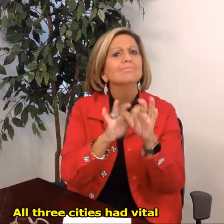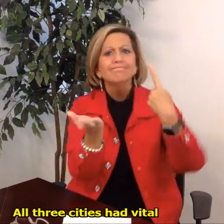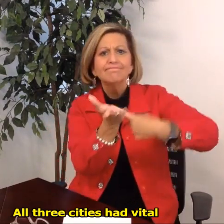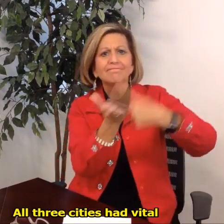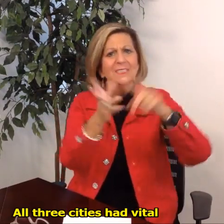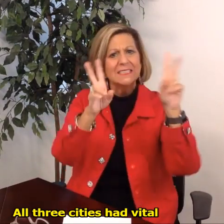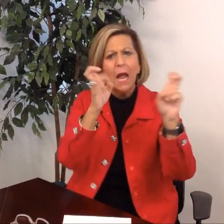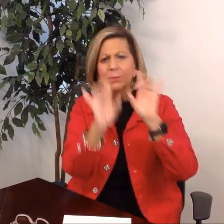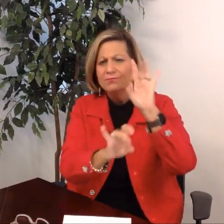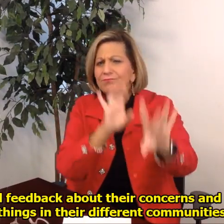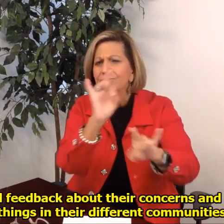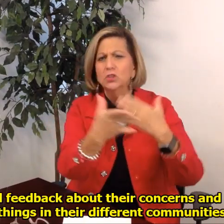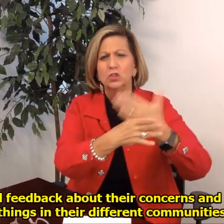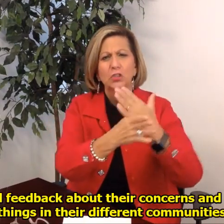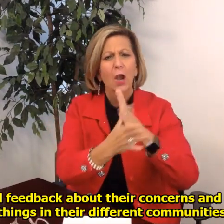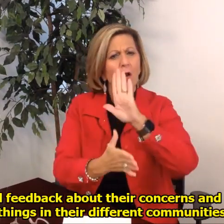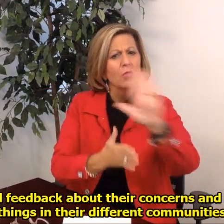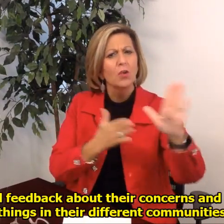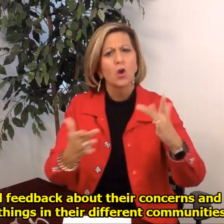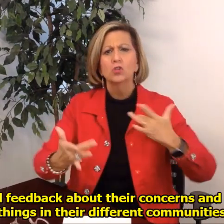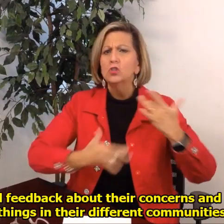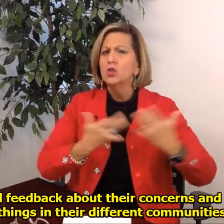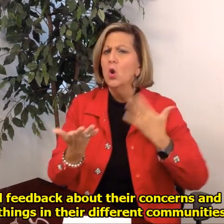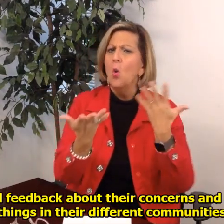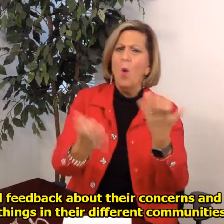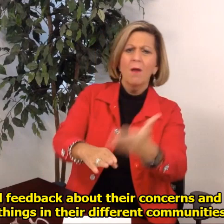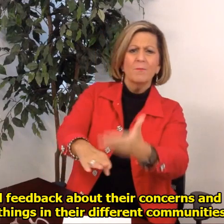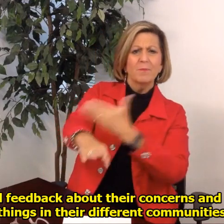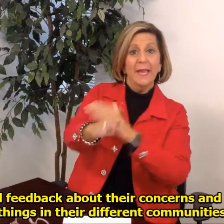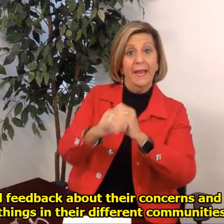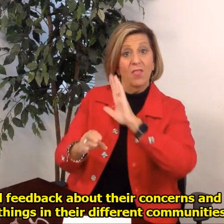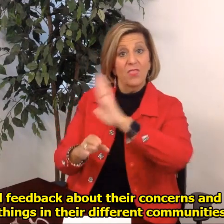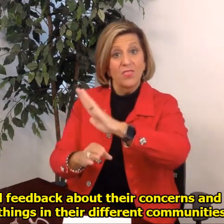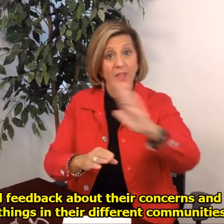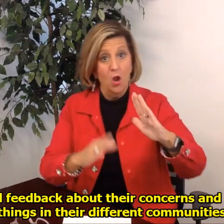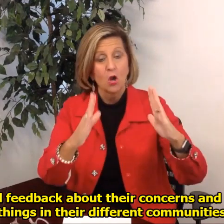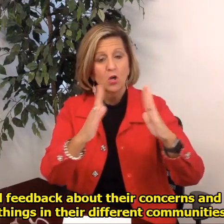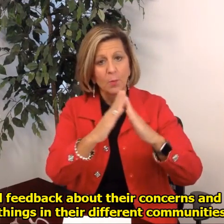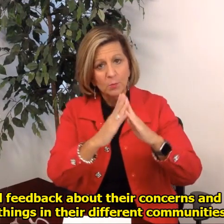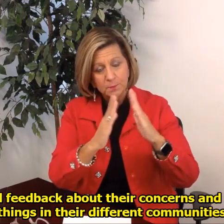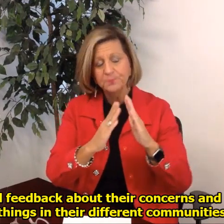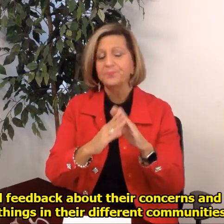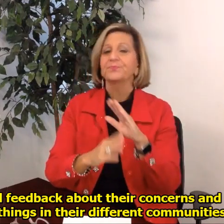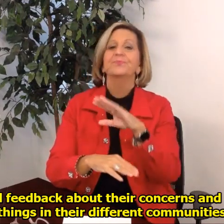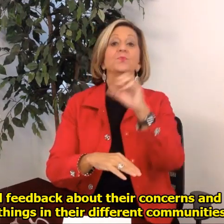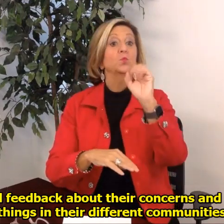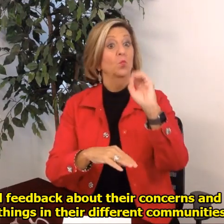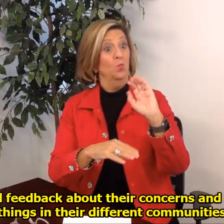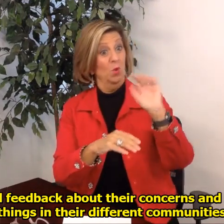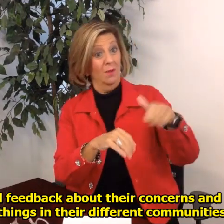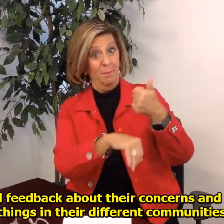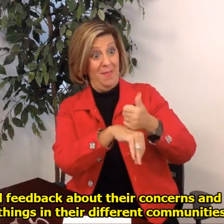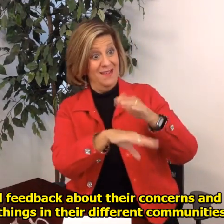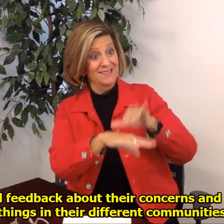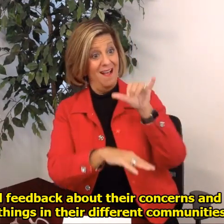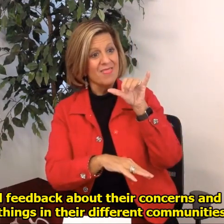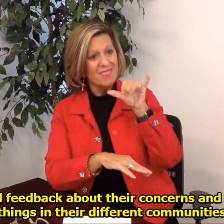vital discussions and feedback about their concerns and how to improve things in their different communities